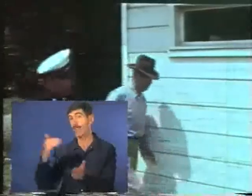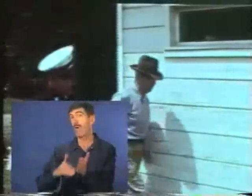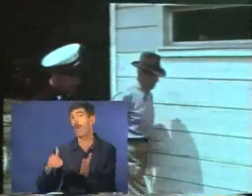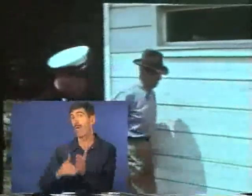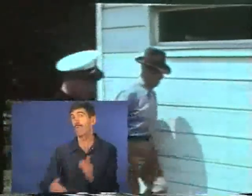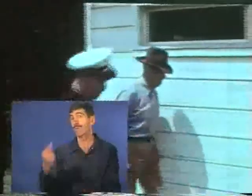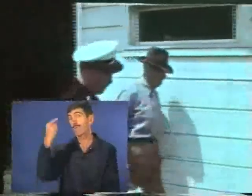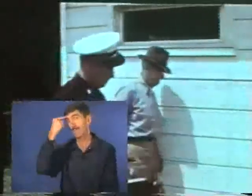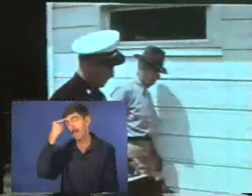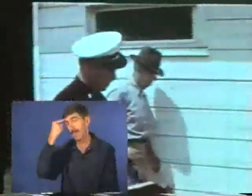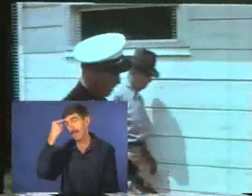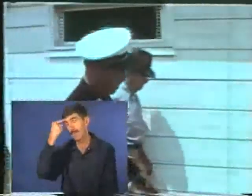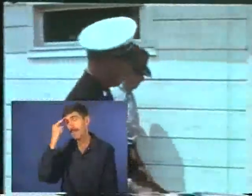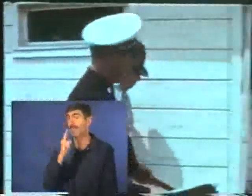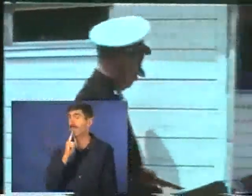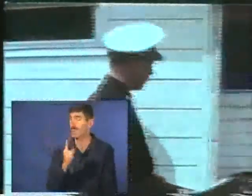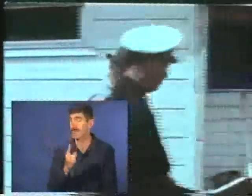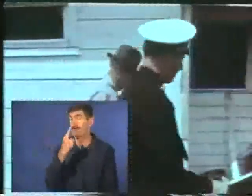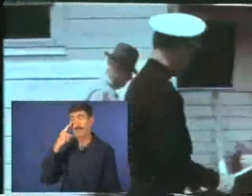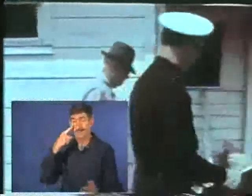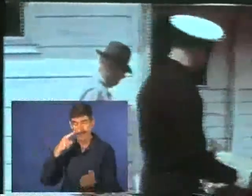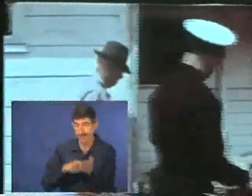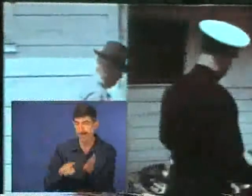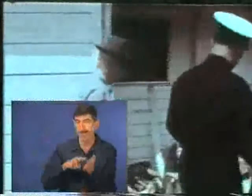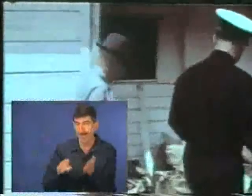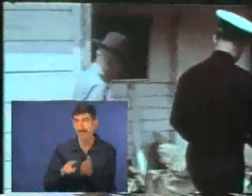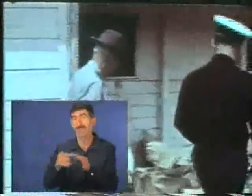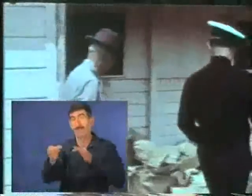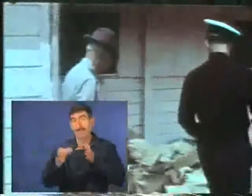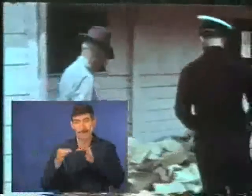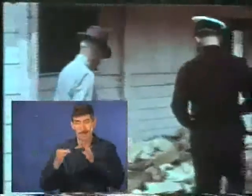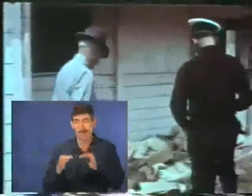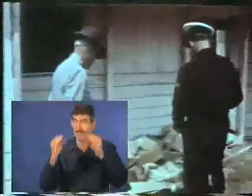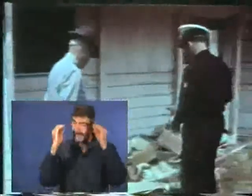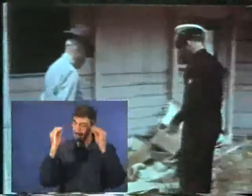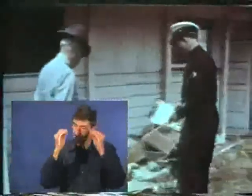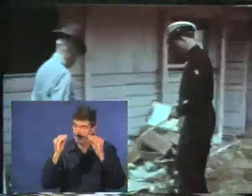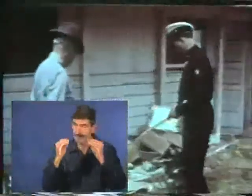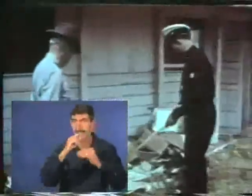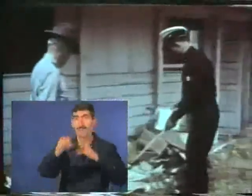I often think that our fire prevention work is the most important thing we do.